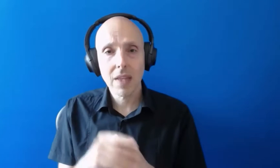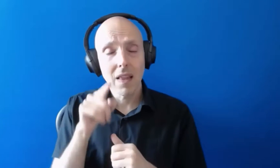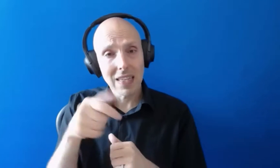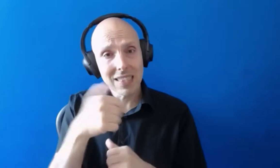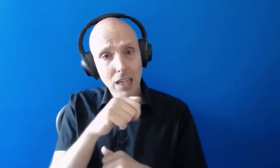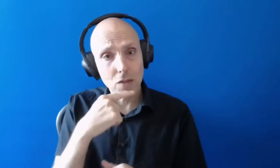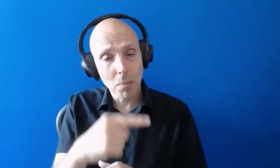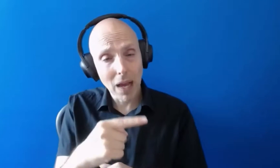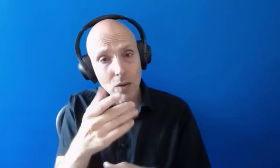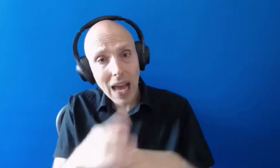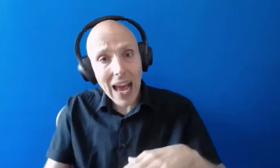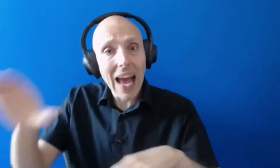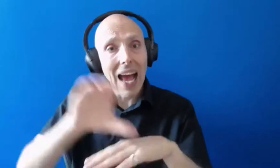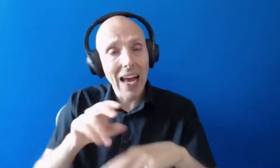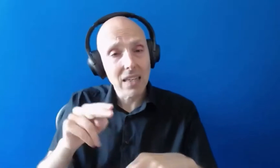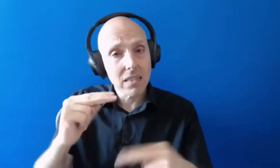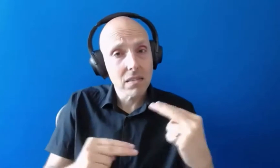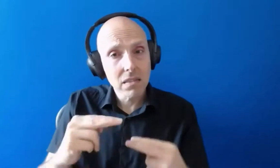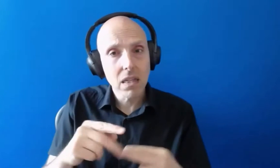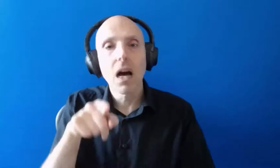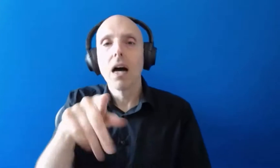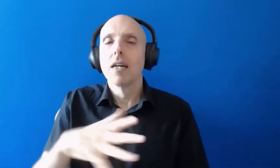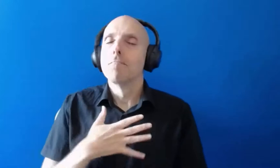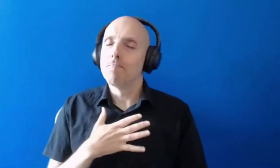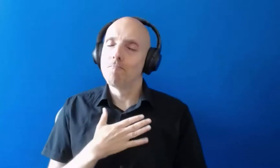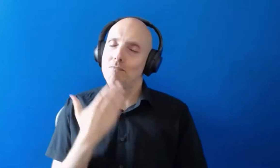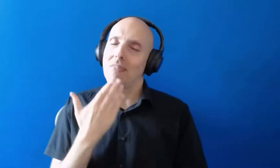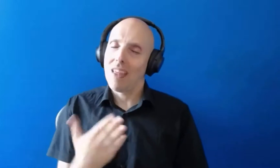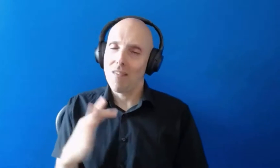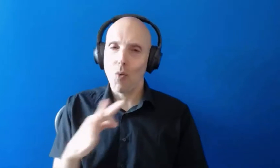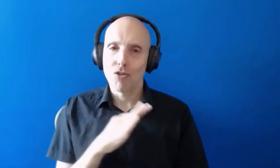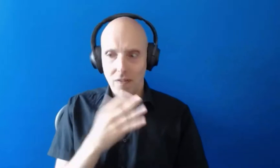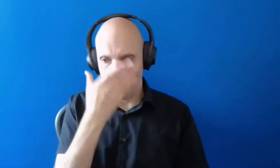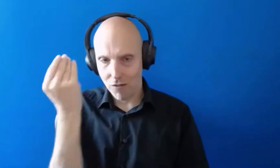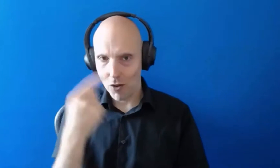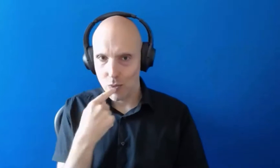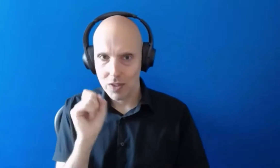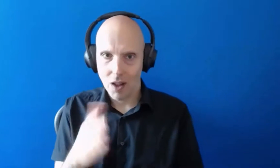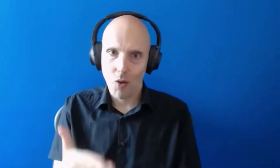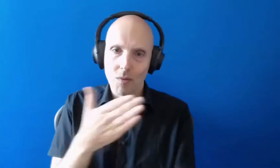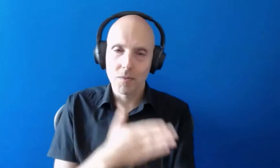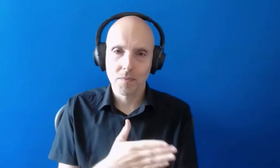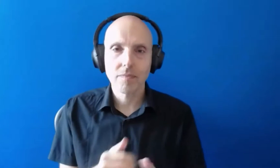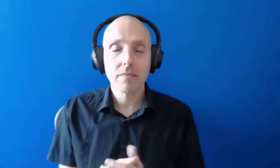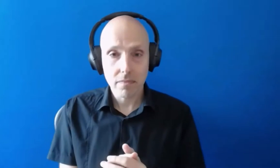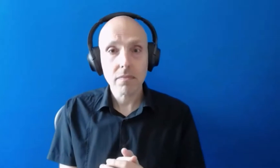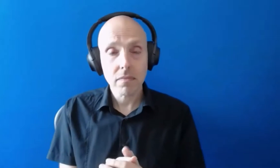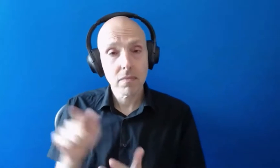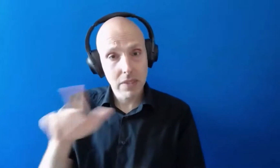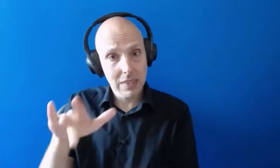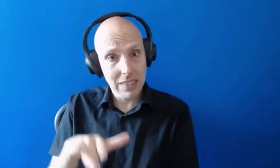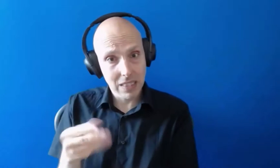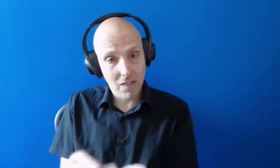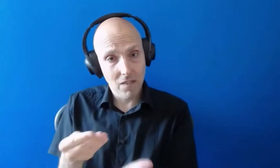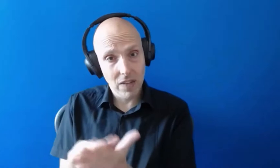thank you so much for answering that question because i meant to cover it in my presentation and grot so yes centers do you have a fee and